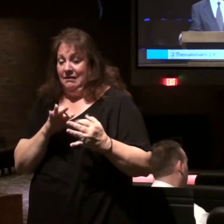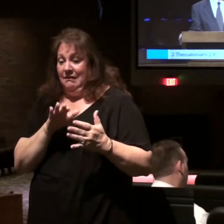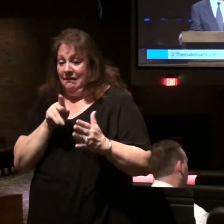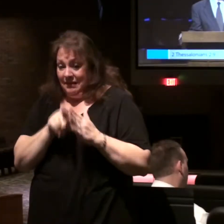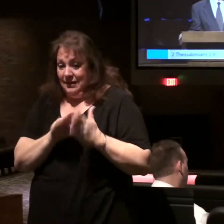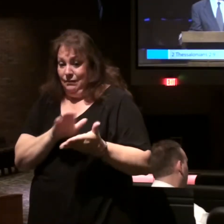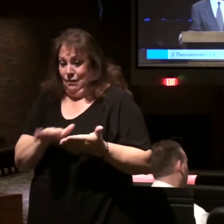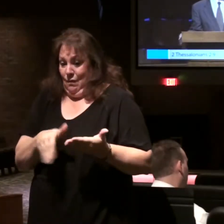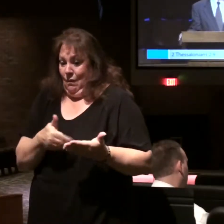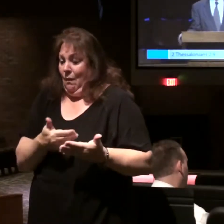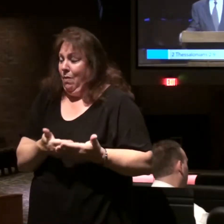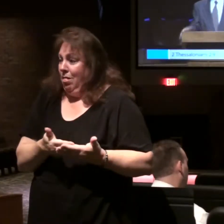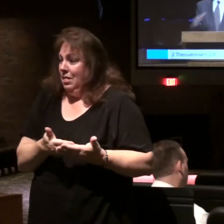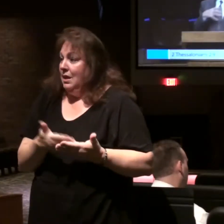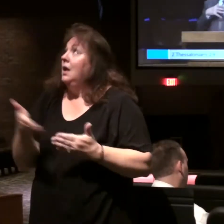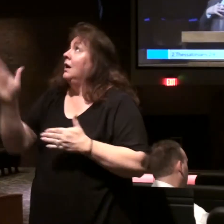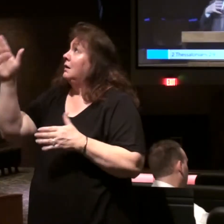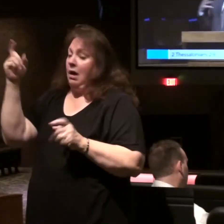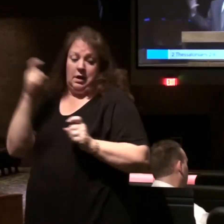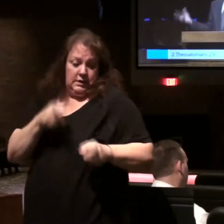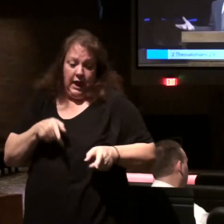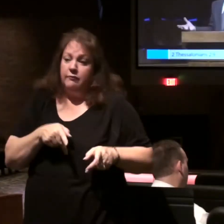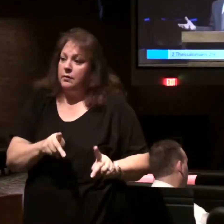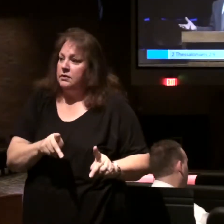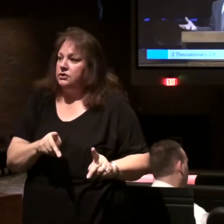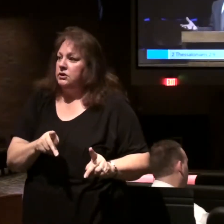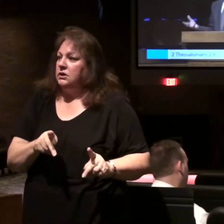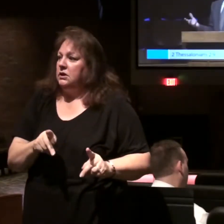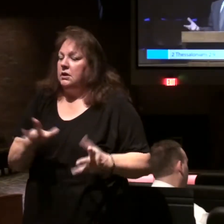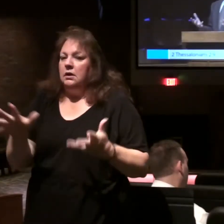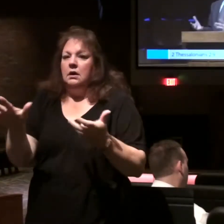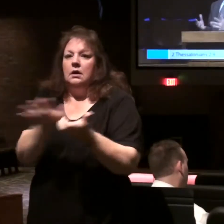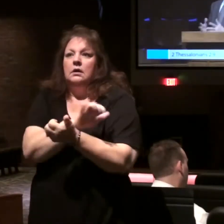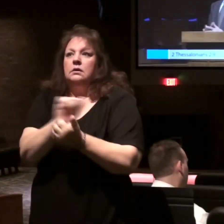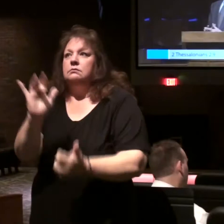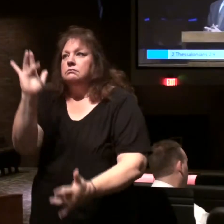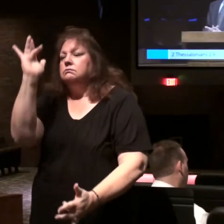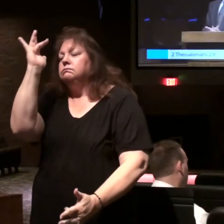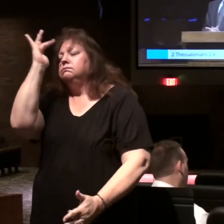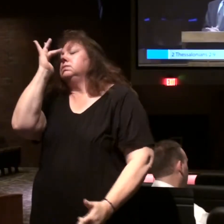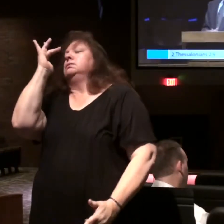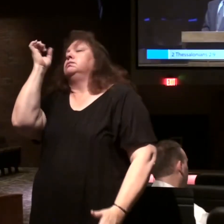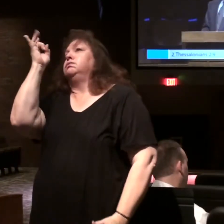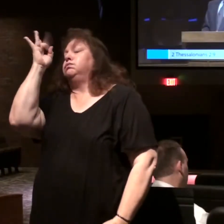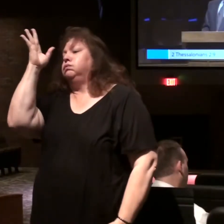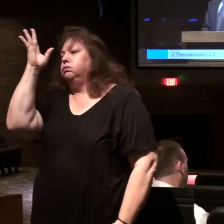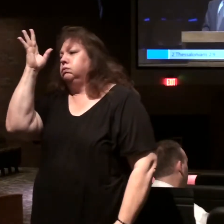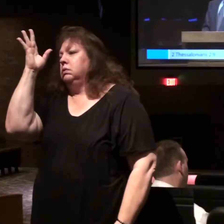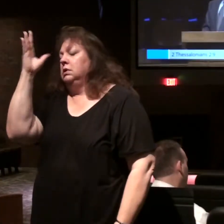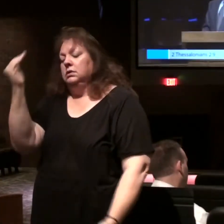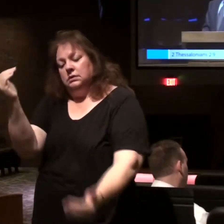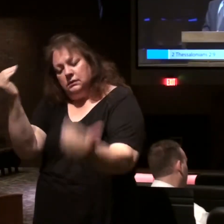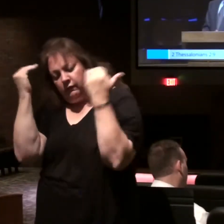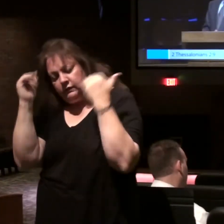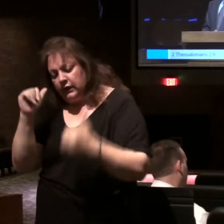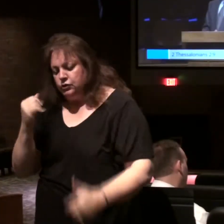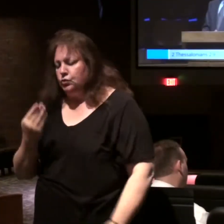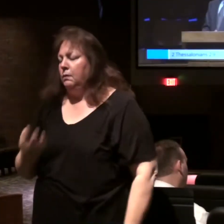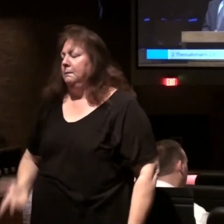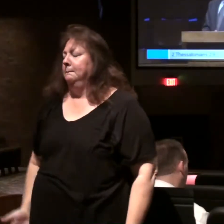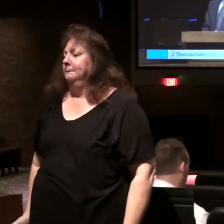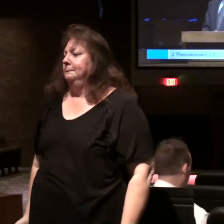with God's permission he could cause devastating illness to overtake Job